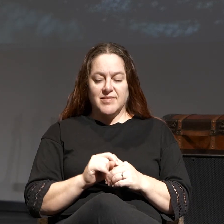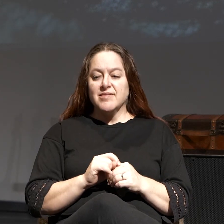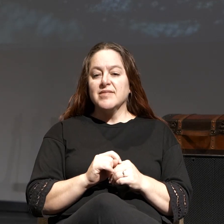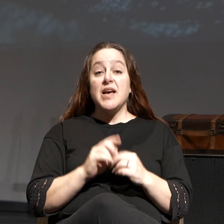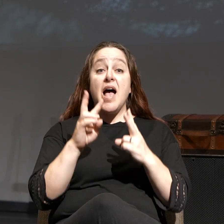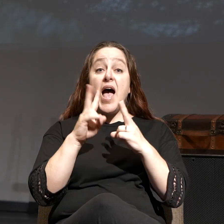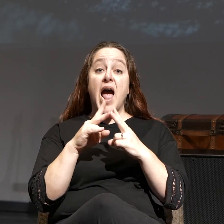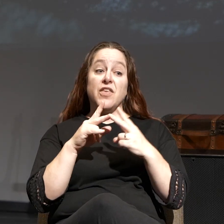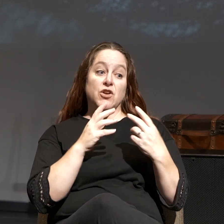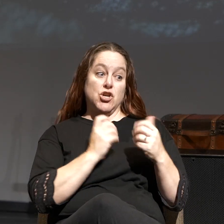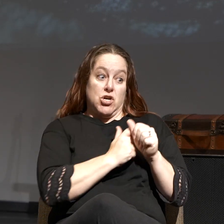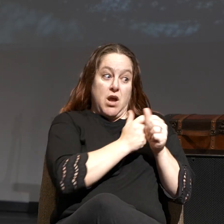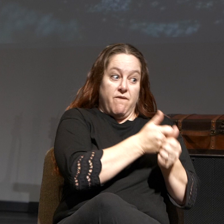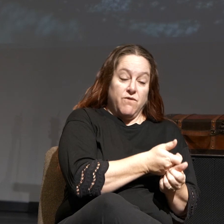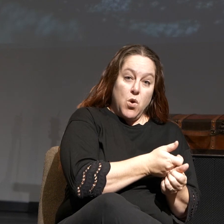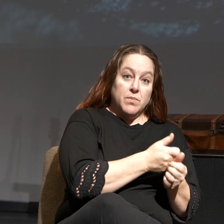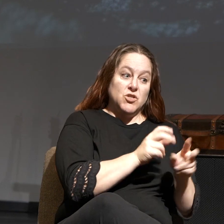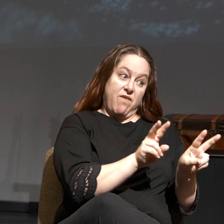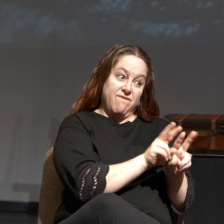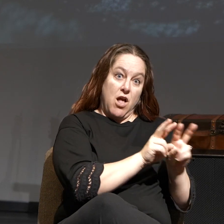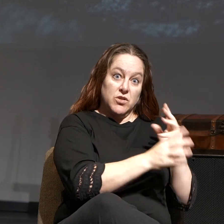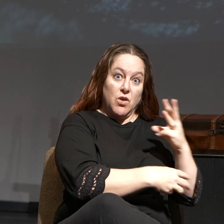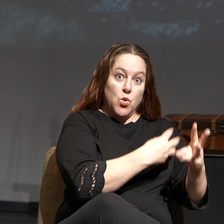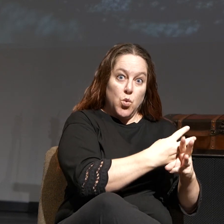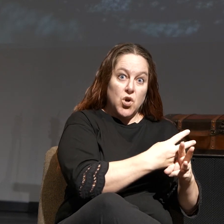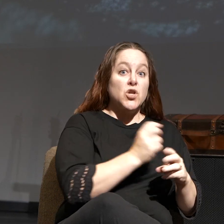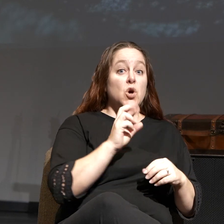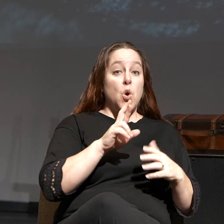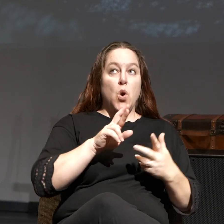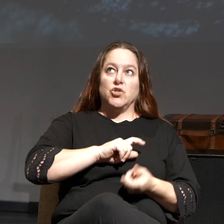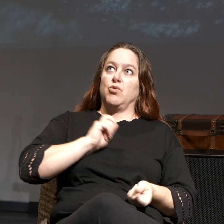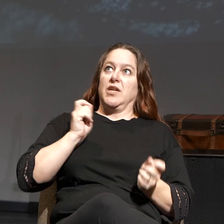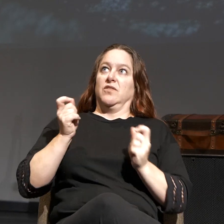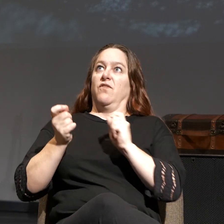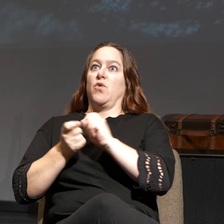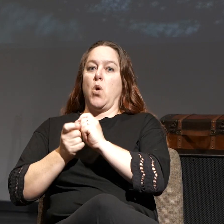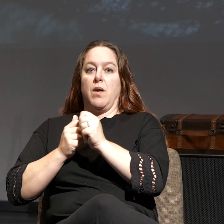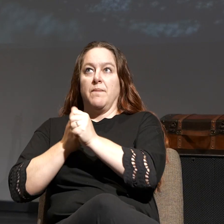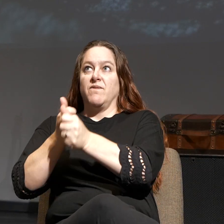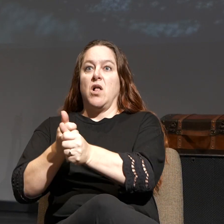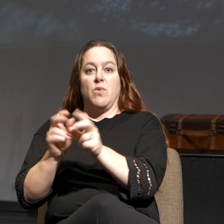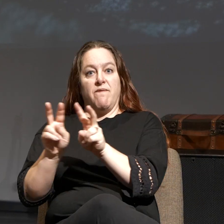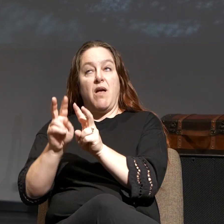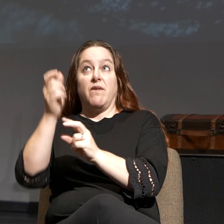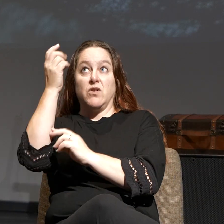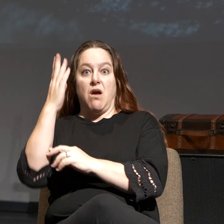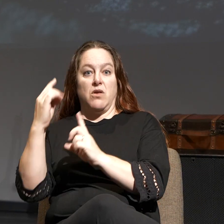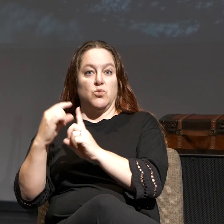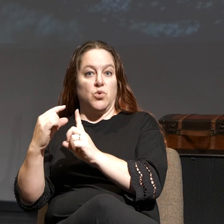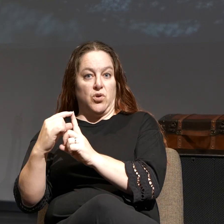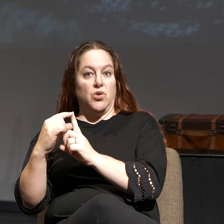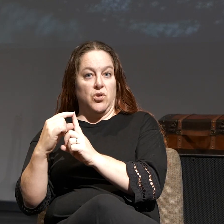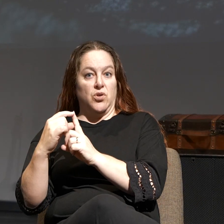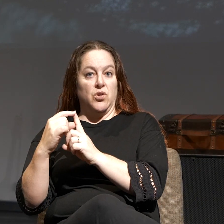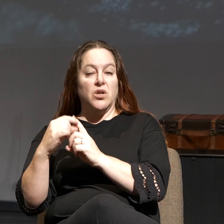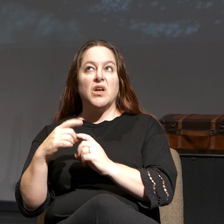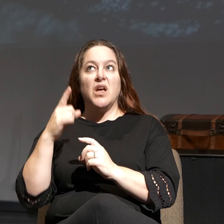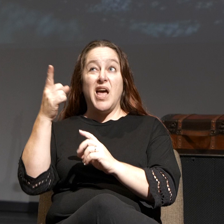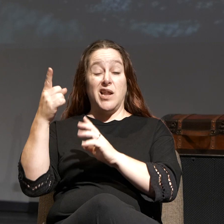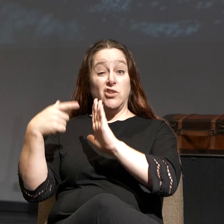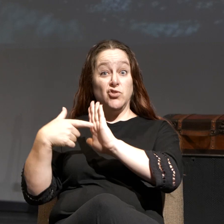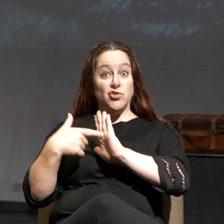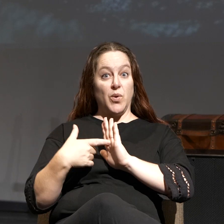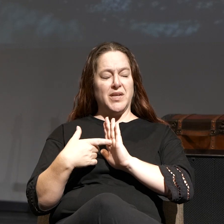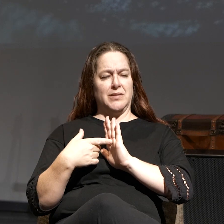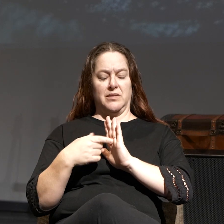conformed to the values of this world or being transformed by the values of God's Word. And He's actually showing us… This is brilliant.